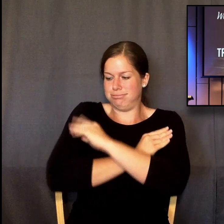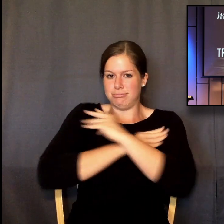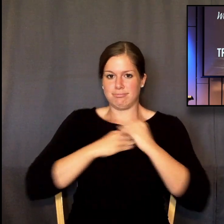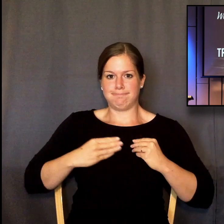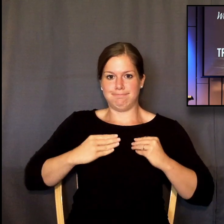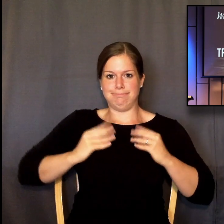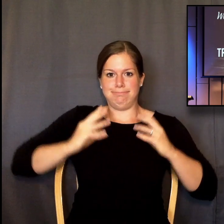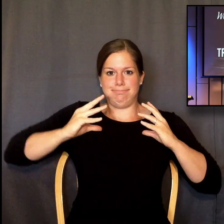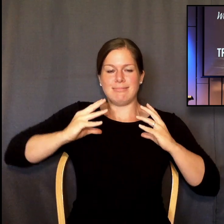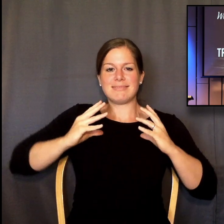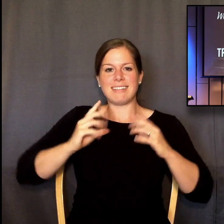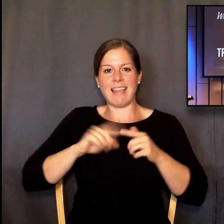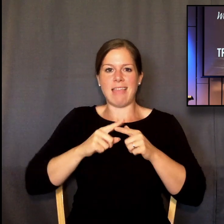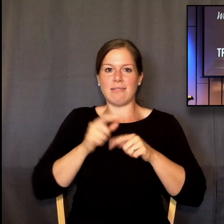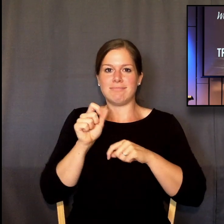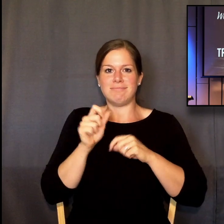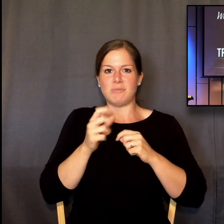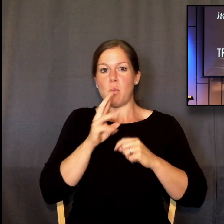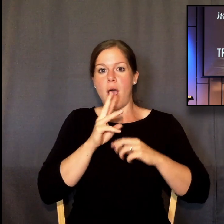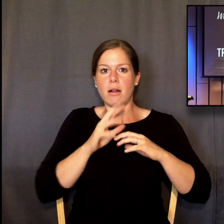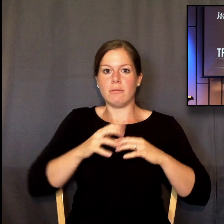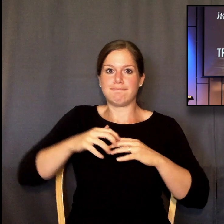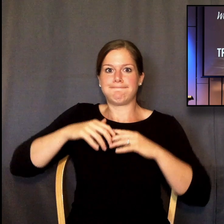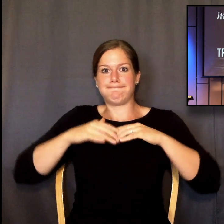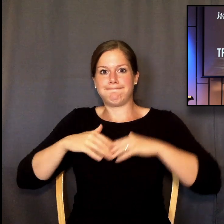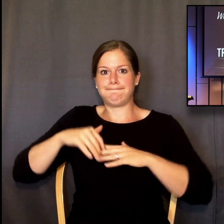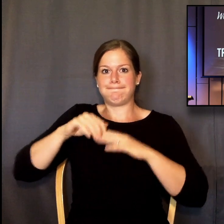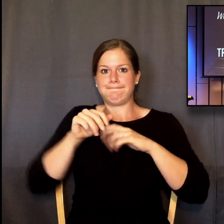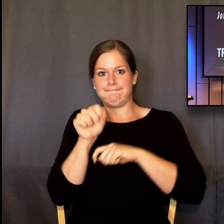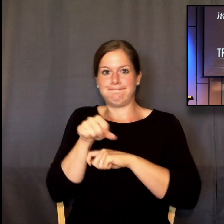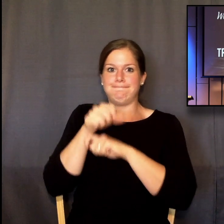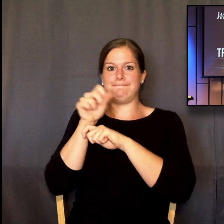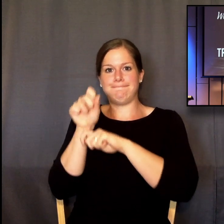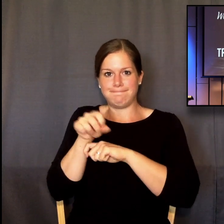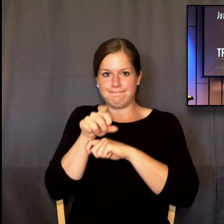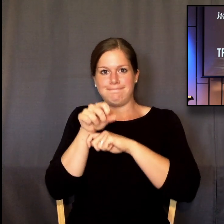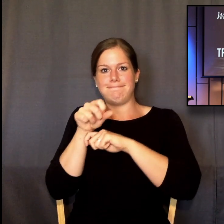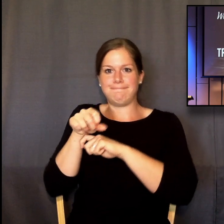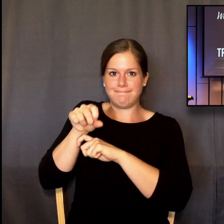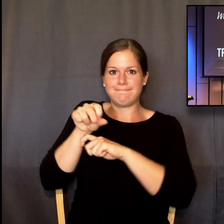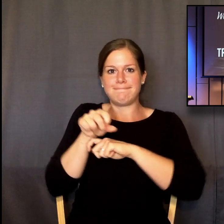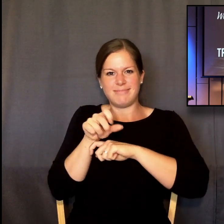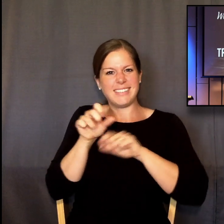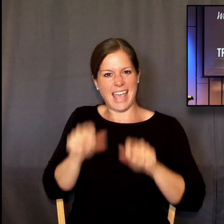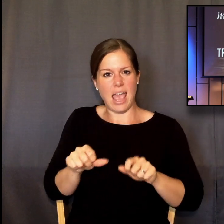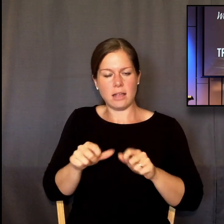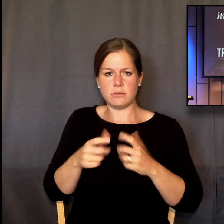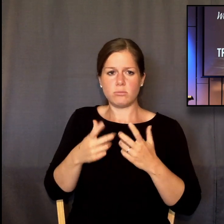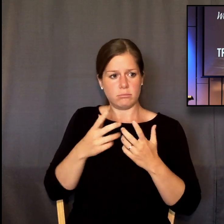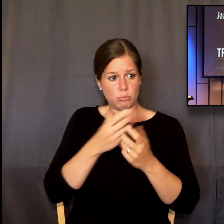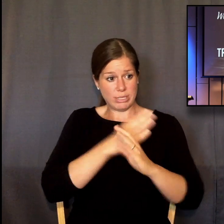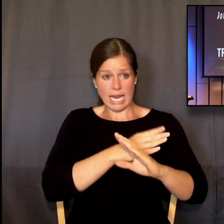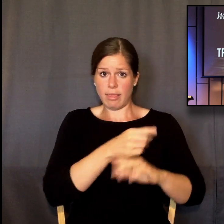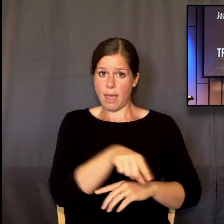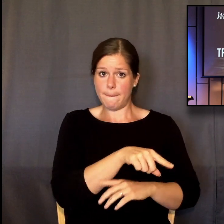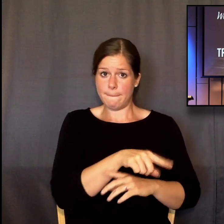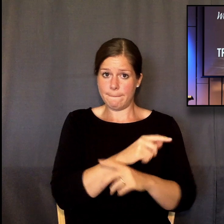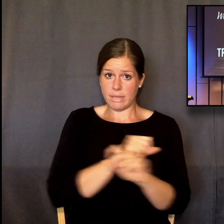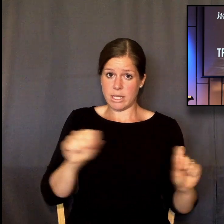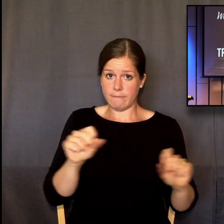their neck and their, their head to be above water, and it, and it kept them safe. Listen, in the scary moments of our lives, like what's